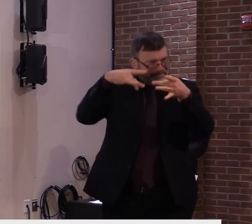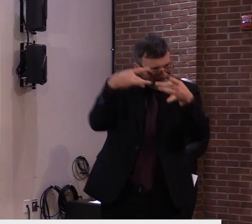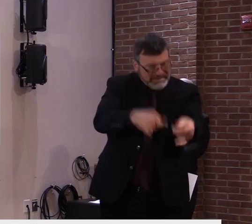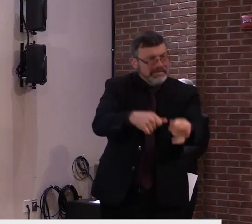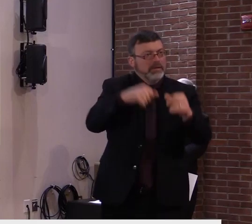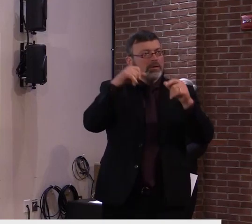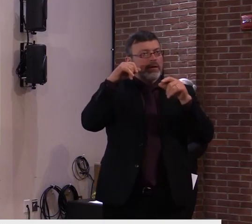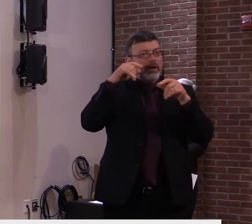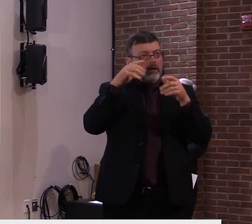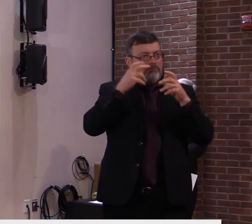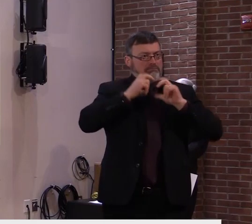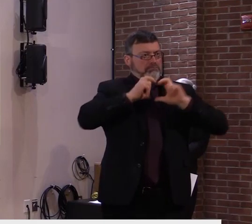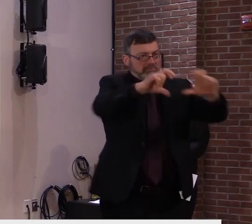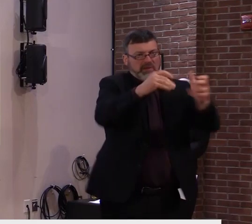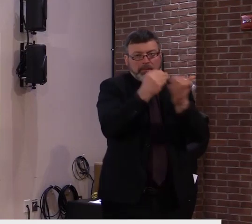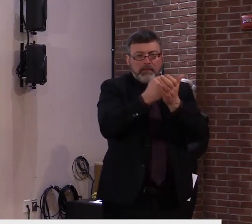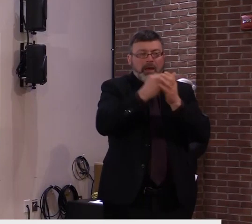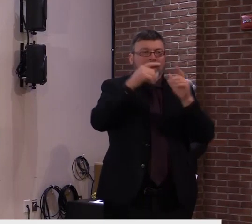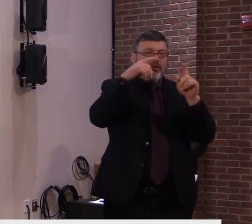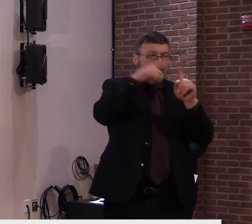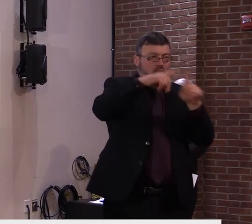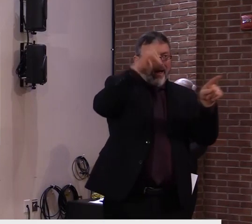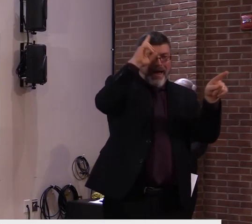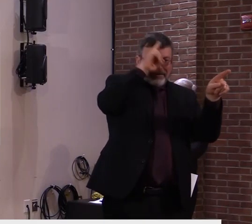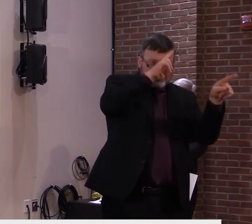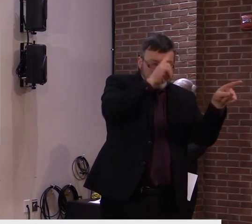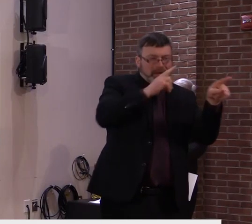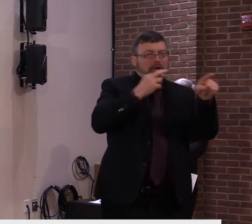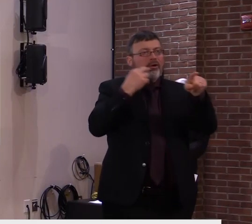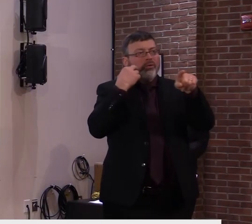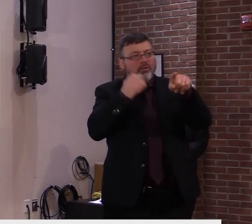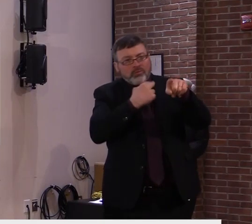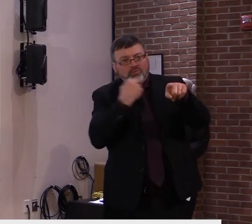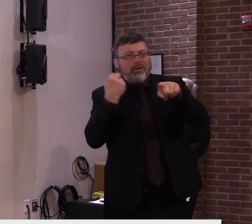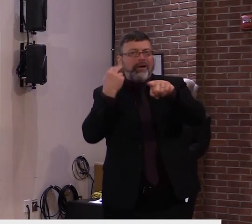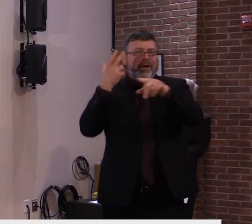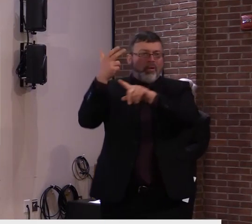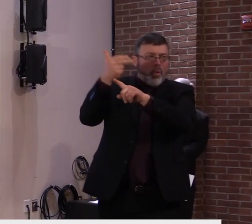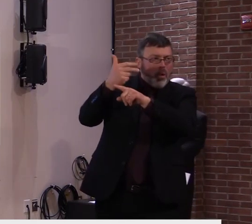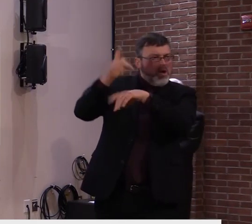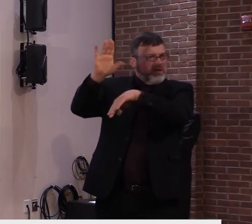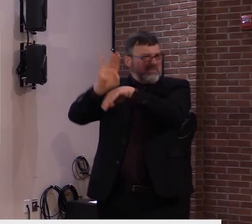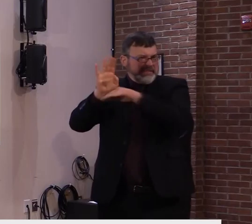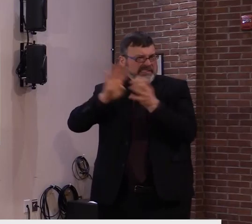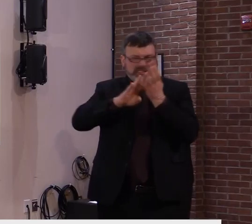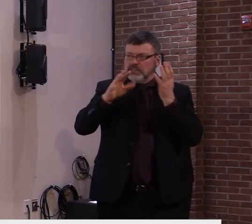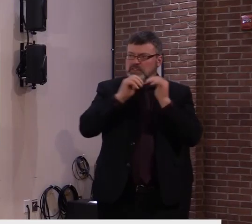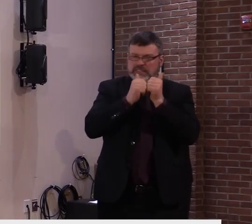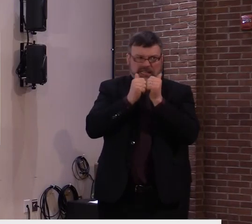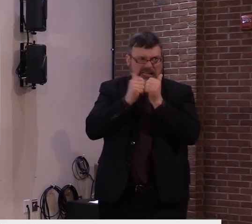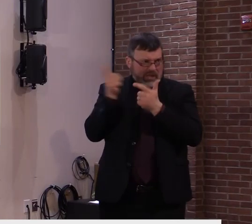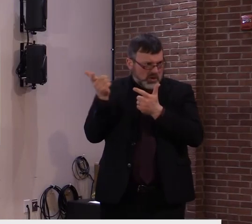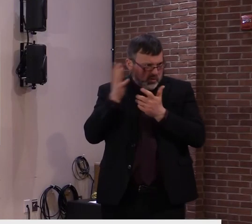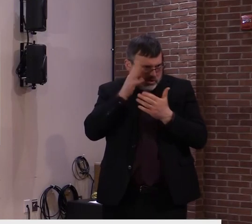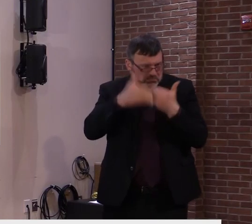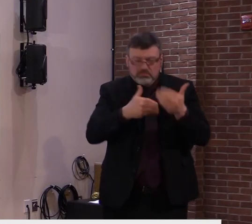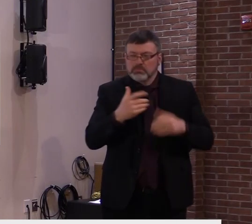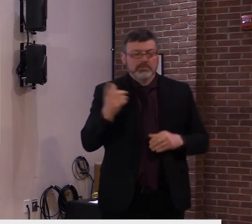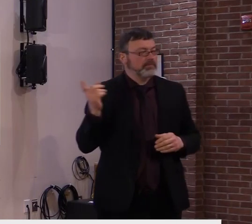can make through that economic package. Most of that money for businesses will be through the PPP.